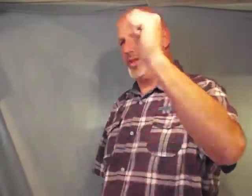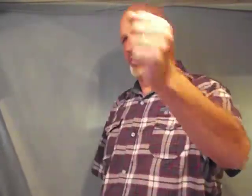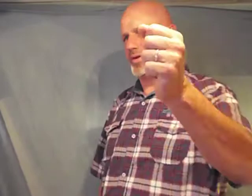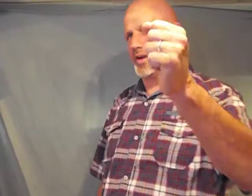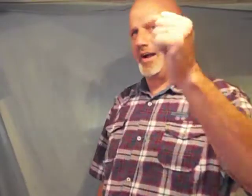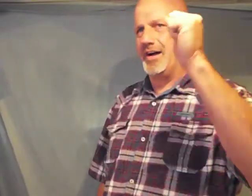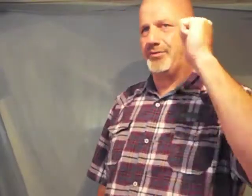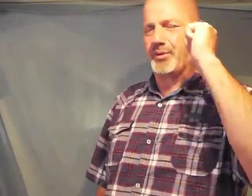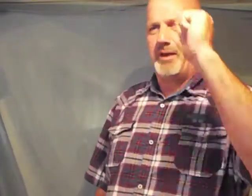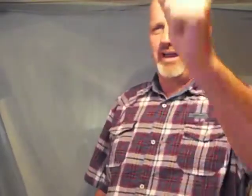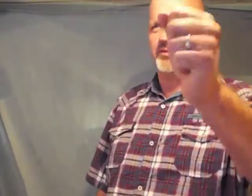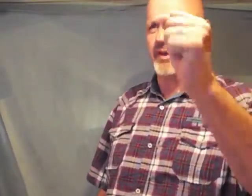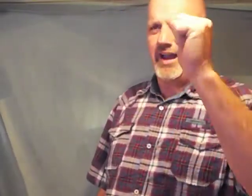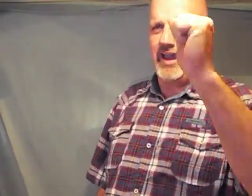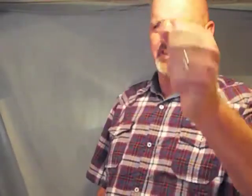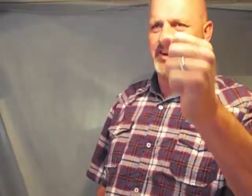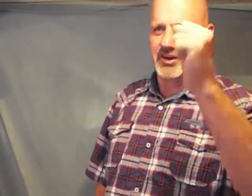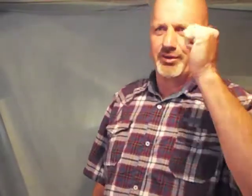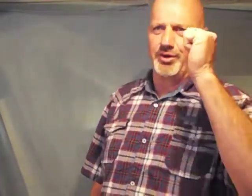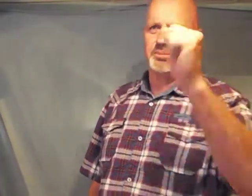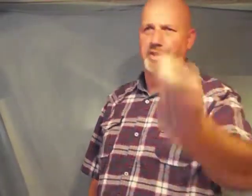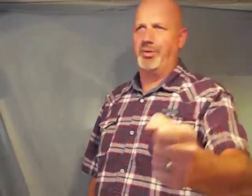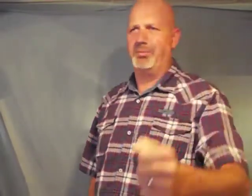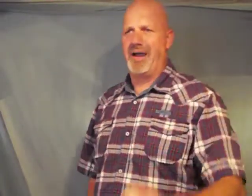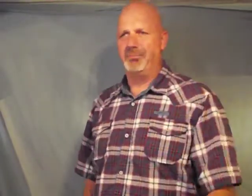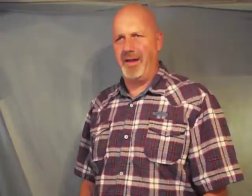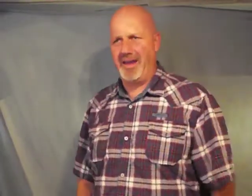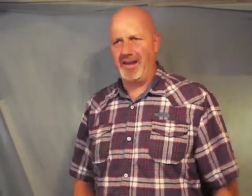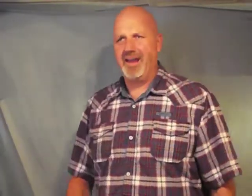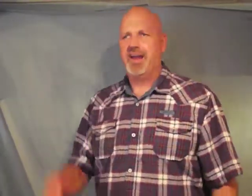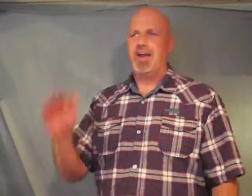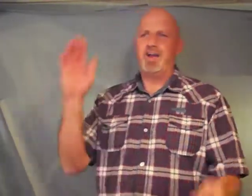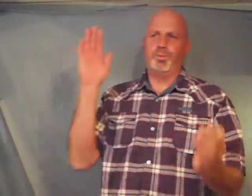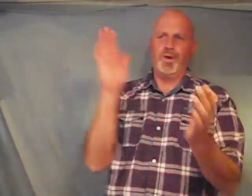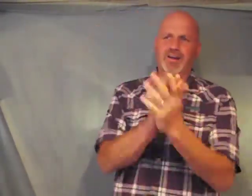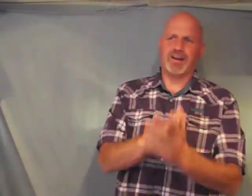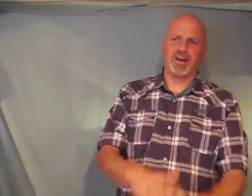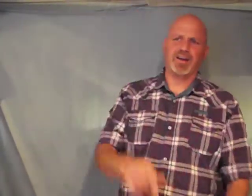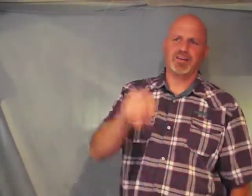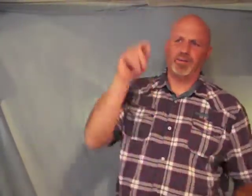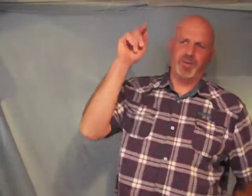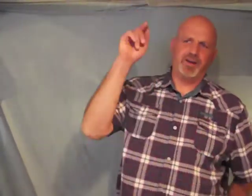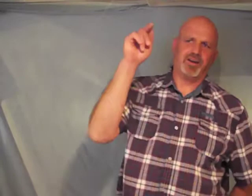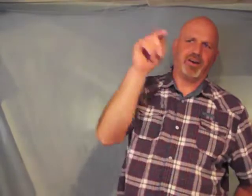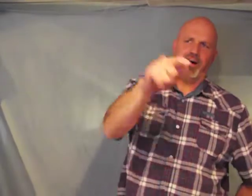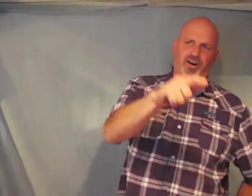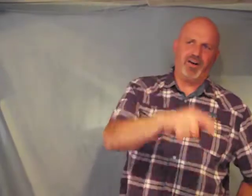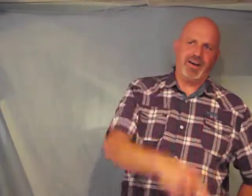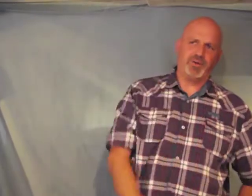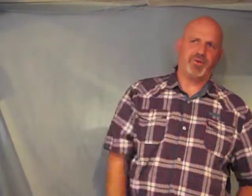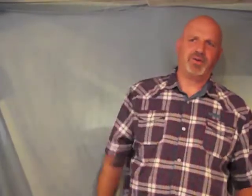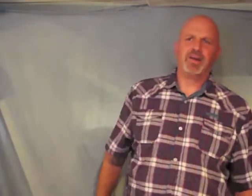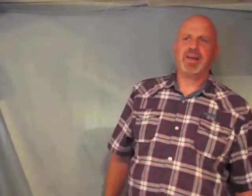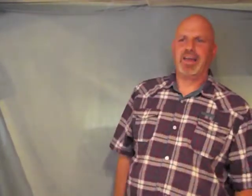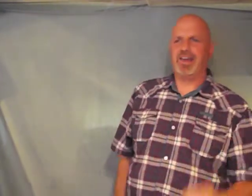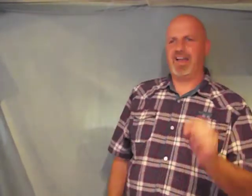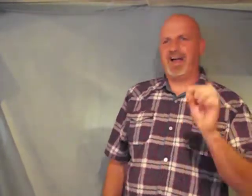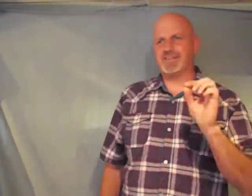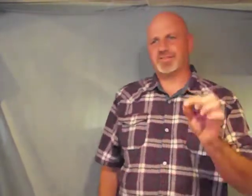the word of God from every ethnic group known by man and we declare that we are all equal in the eyes of